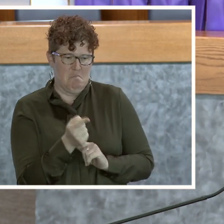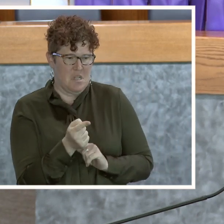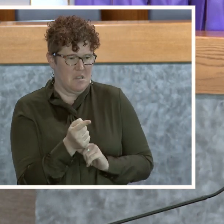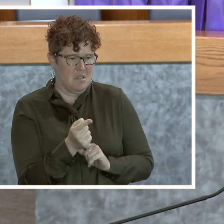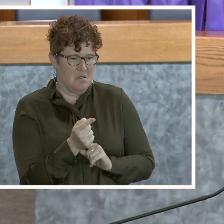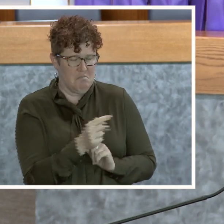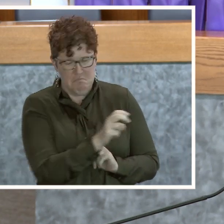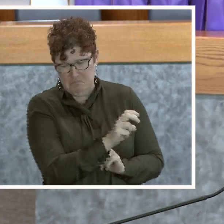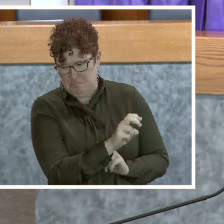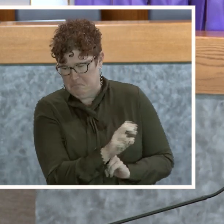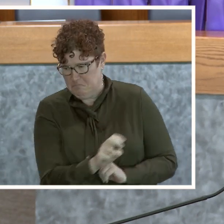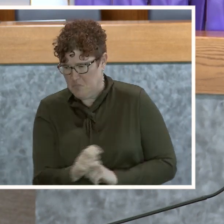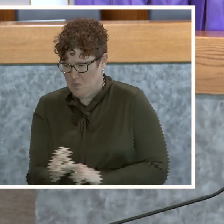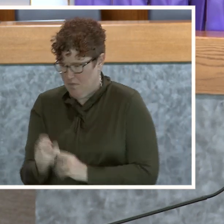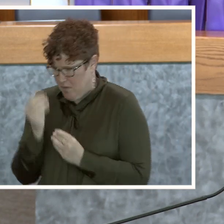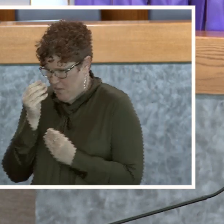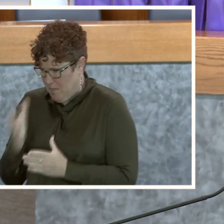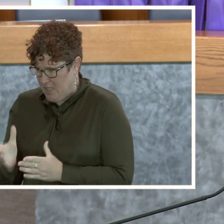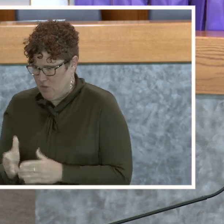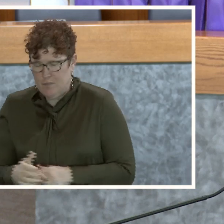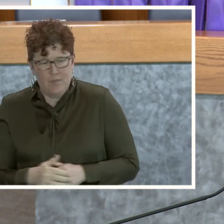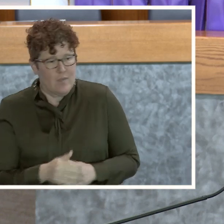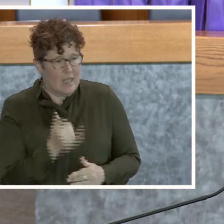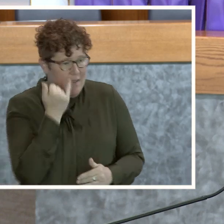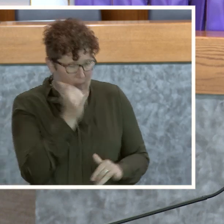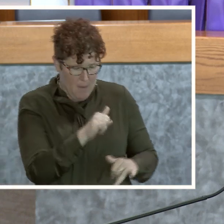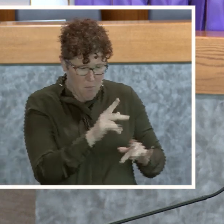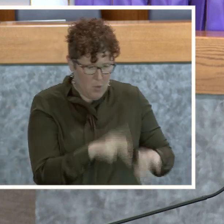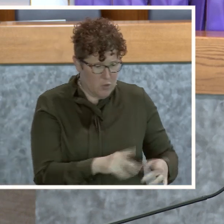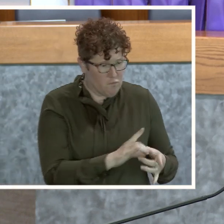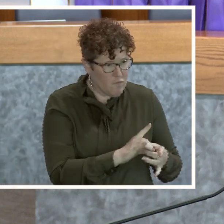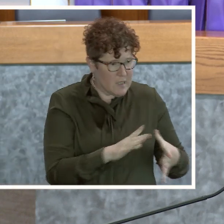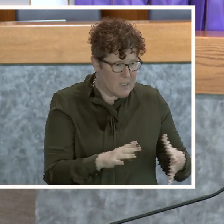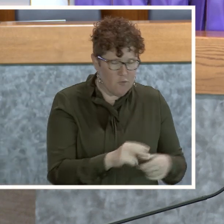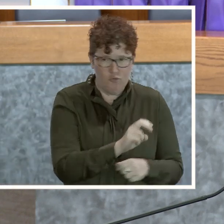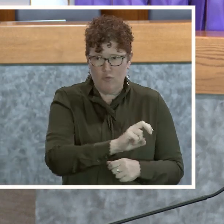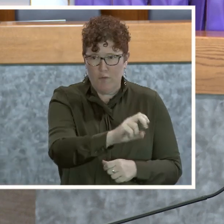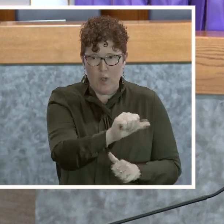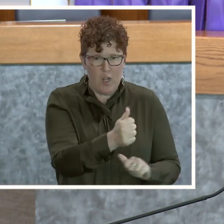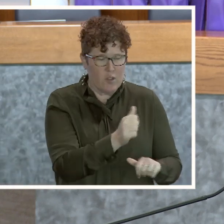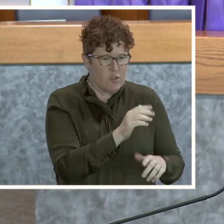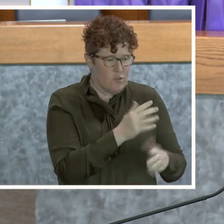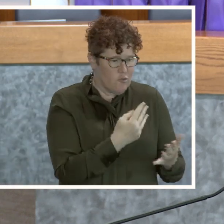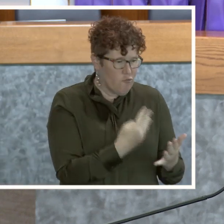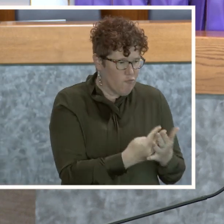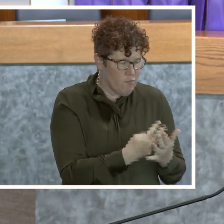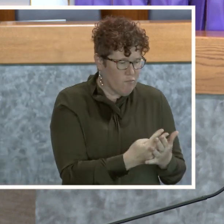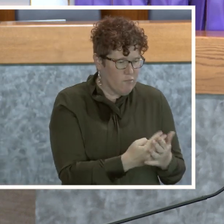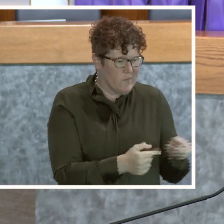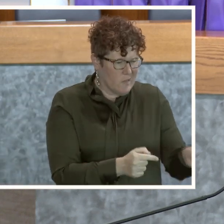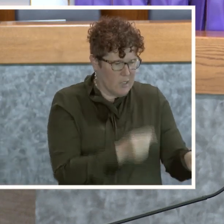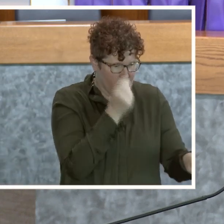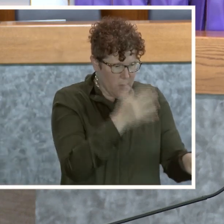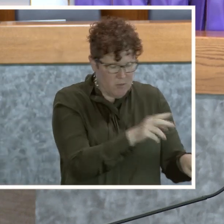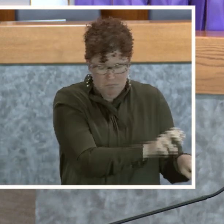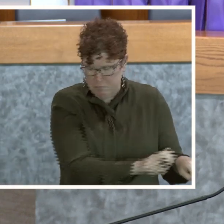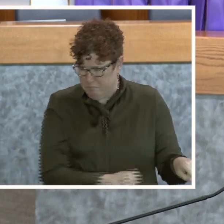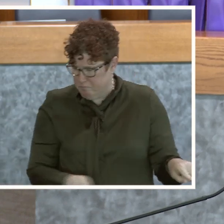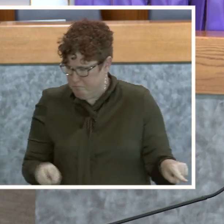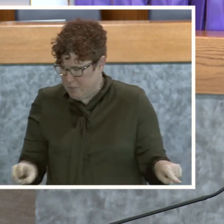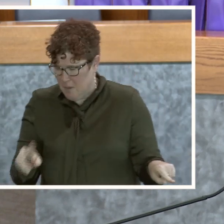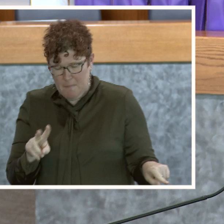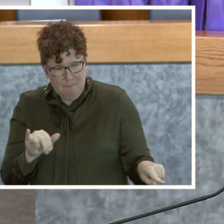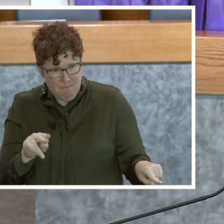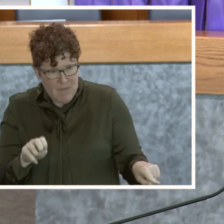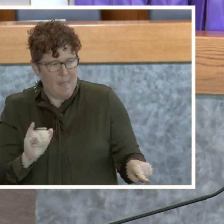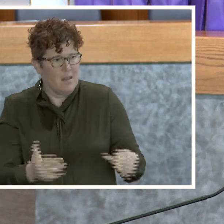of that person being released or transferred to another facility. So it covers about